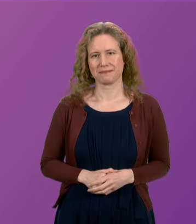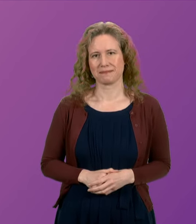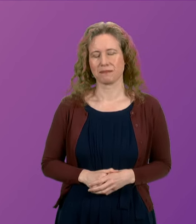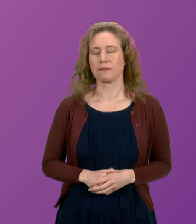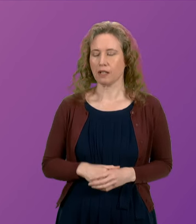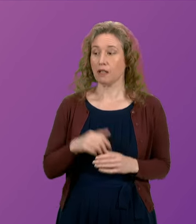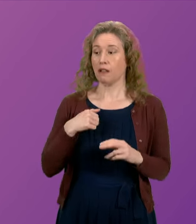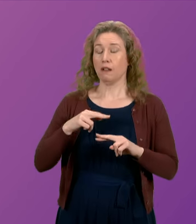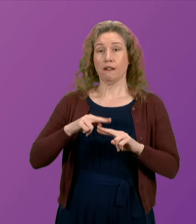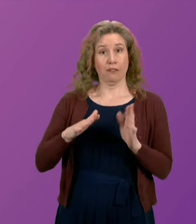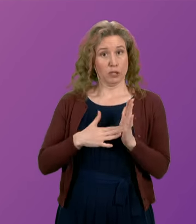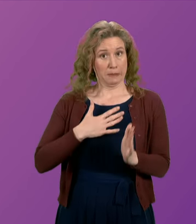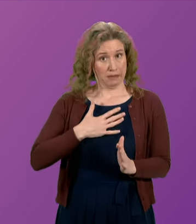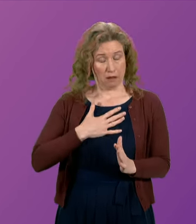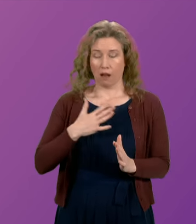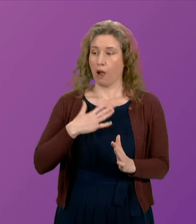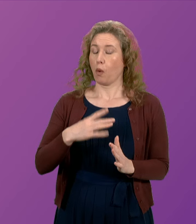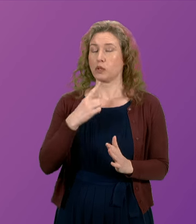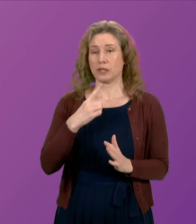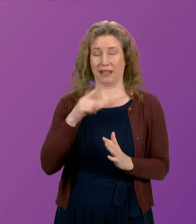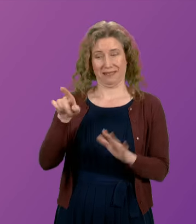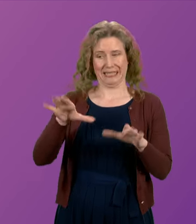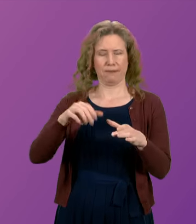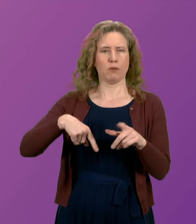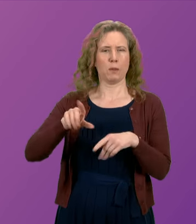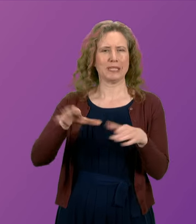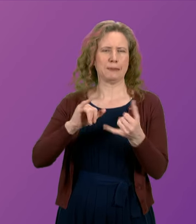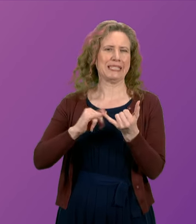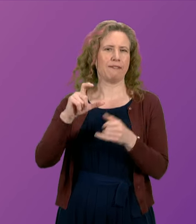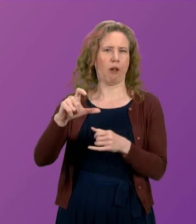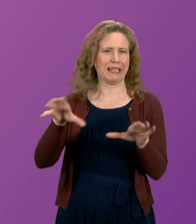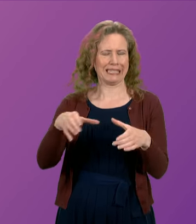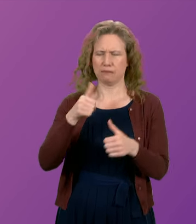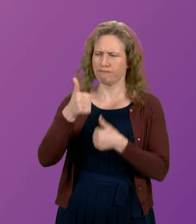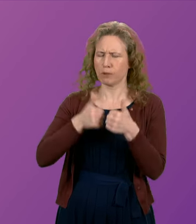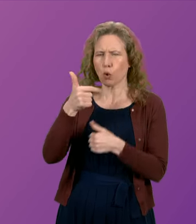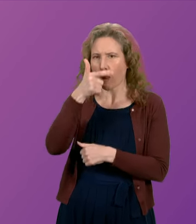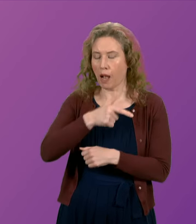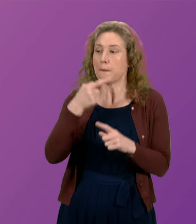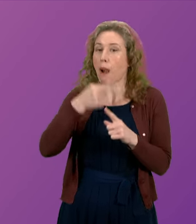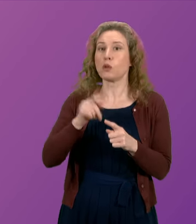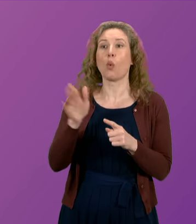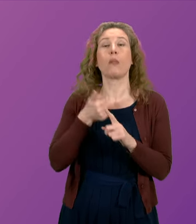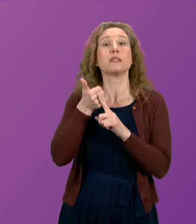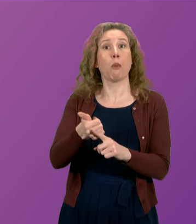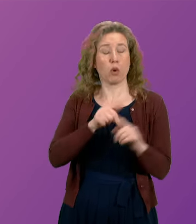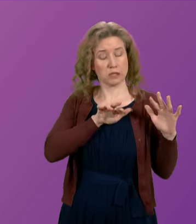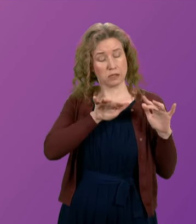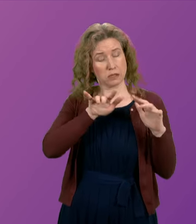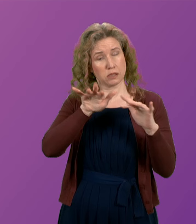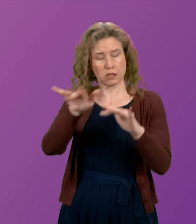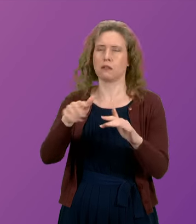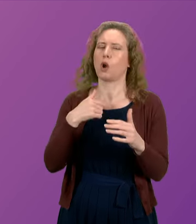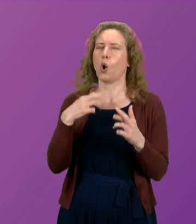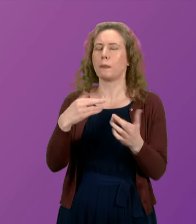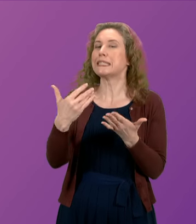As First Minister, I want to wish Steve Clarke's team the best of luck, and wish the huge numbers of Scotland supporters making the journey a